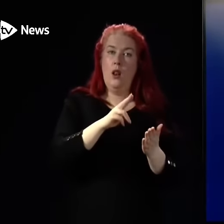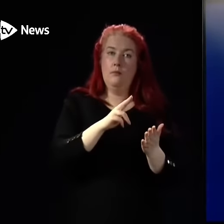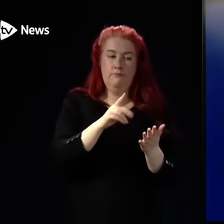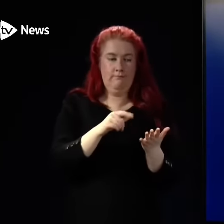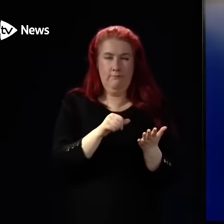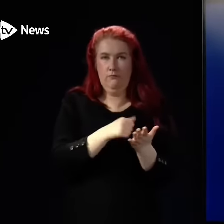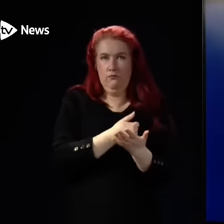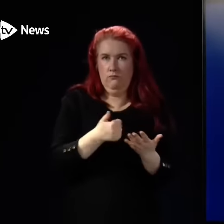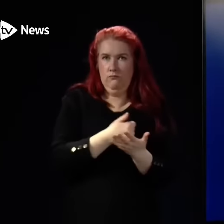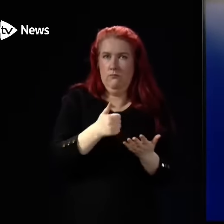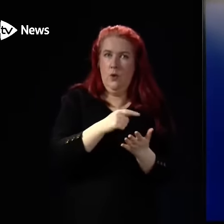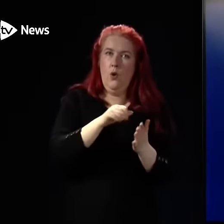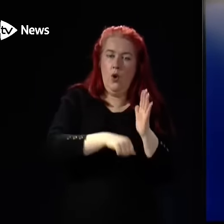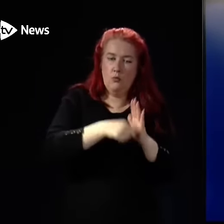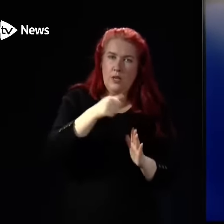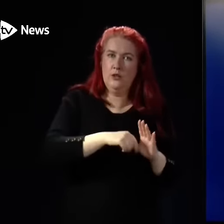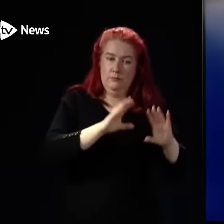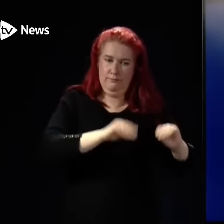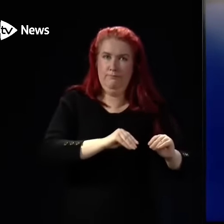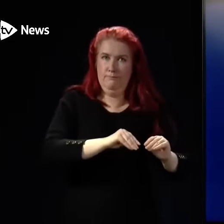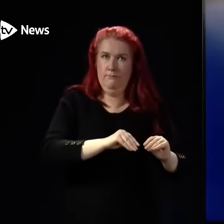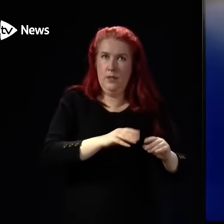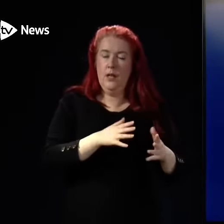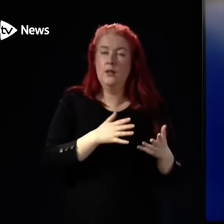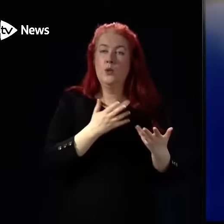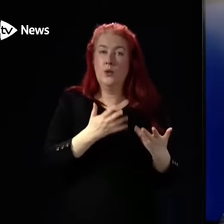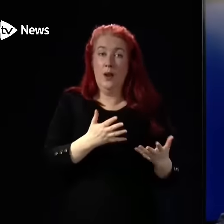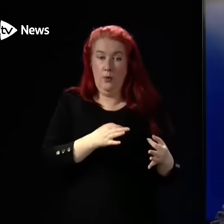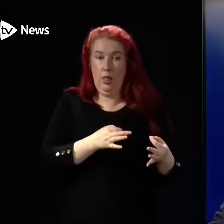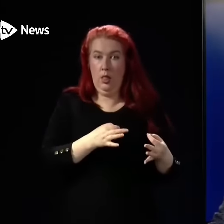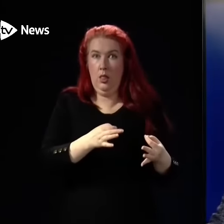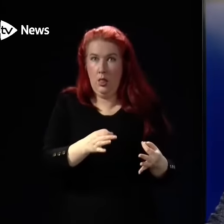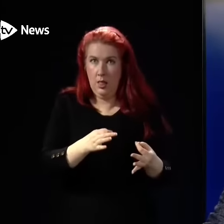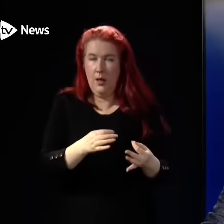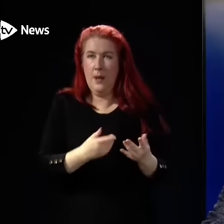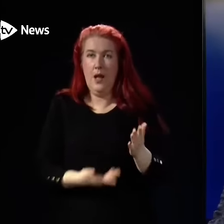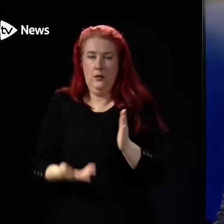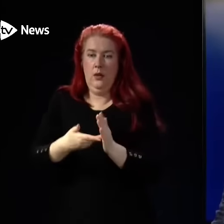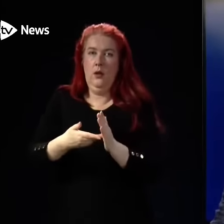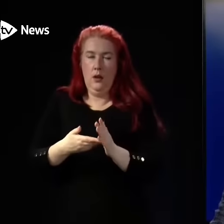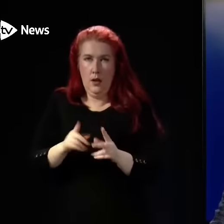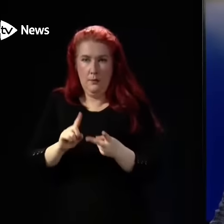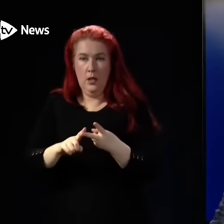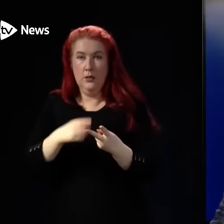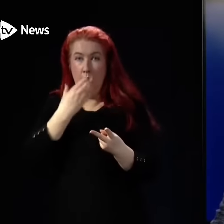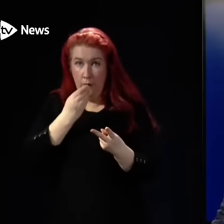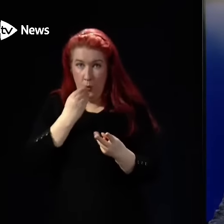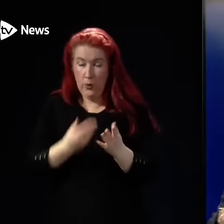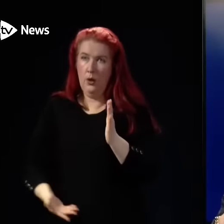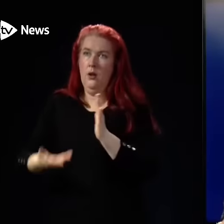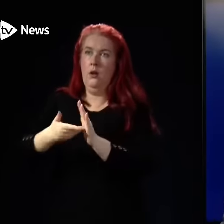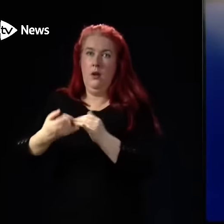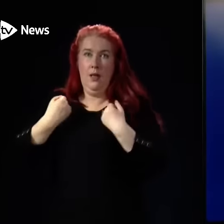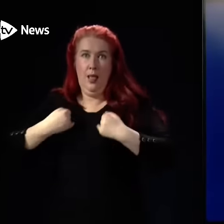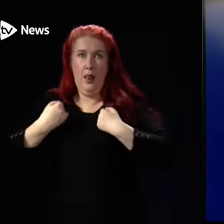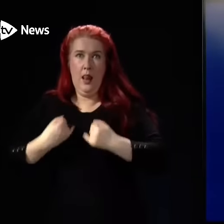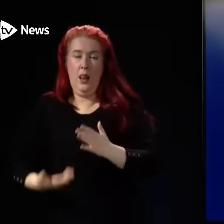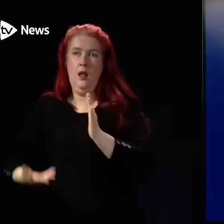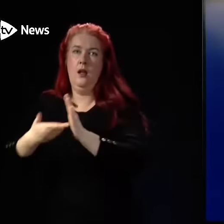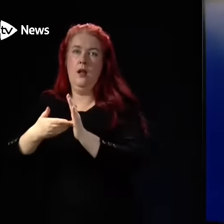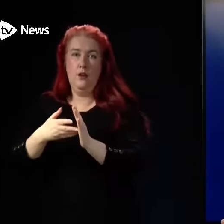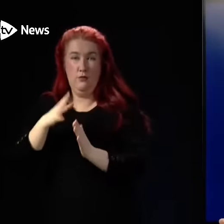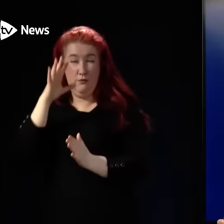ongoing impact of COVID right now. We have the pressures of the backlog and also flu and other respiratory viruses that, remember,